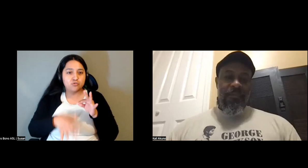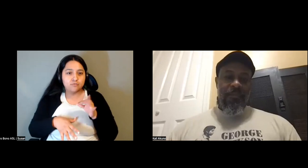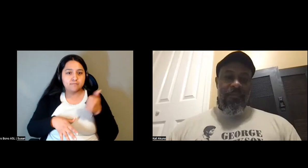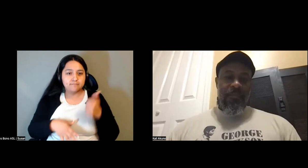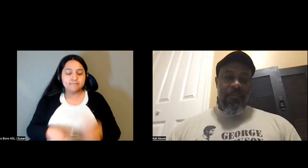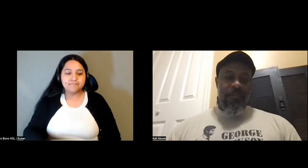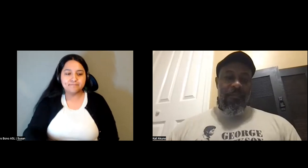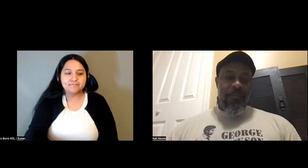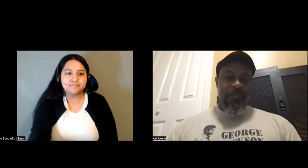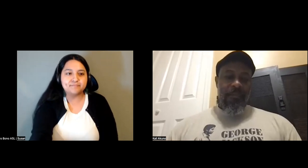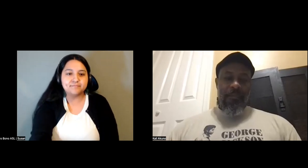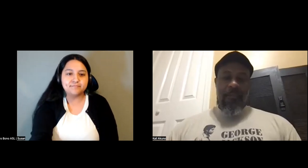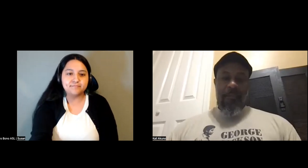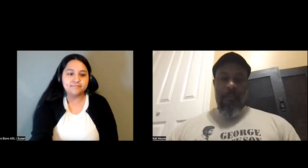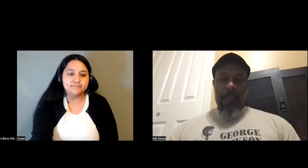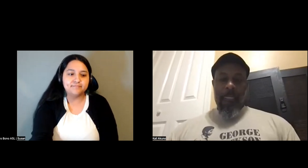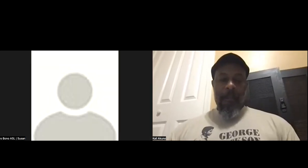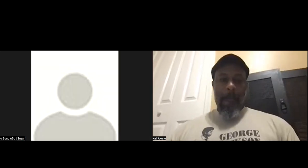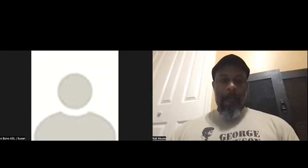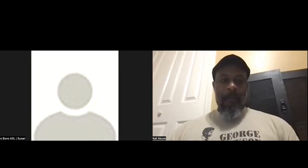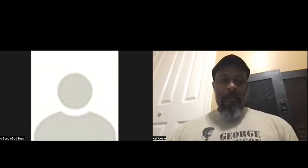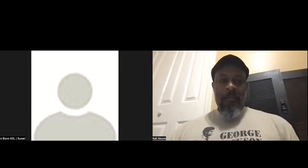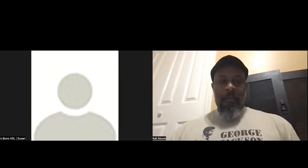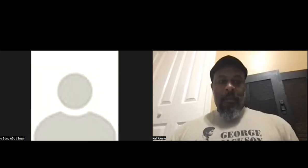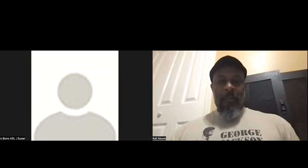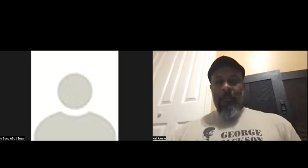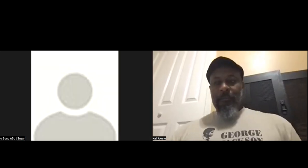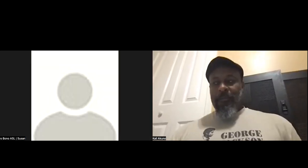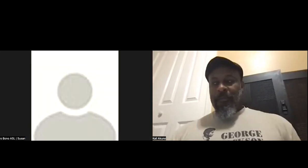Thank you. And now turning to Ruthie Wilson Gilmore.